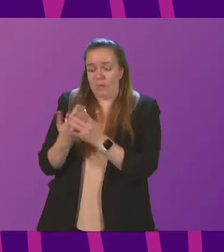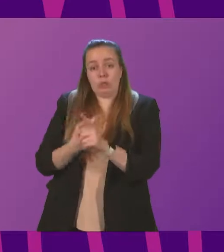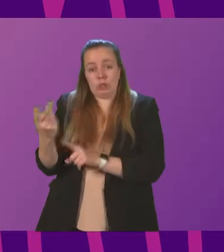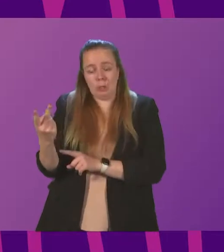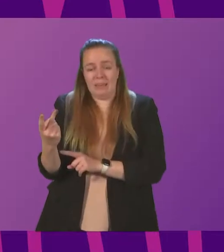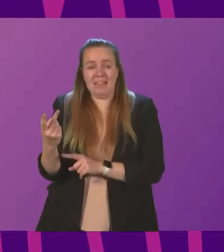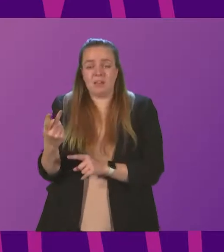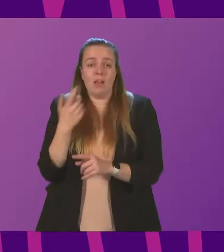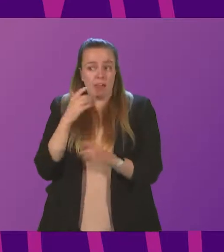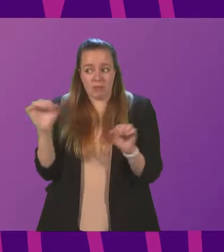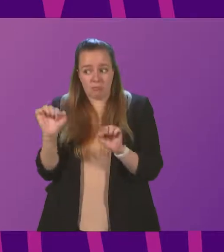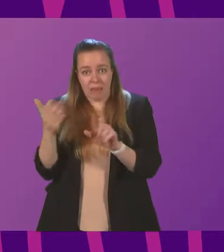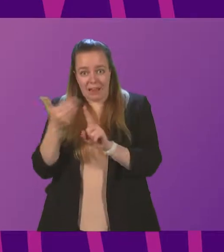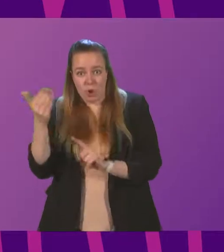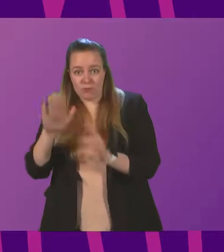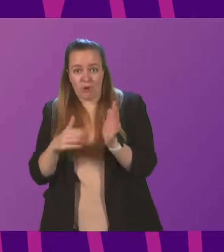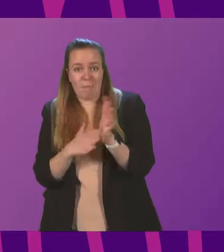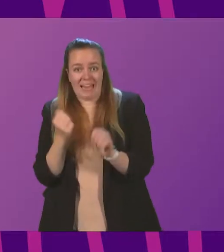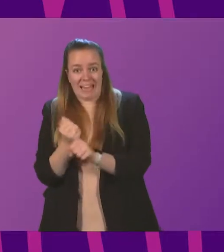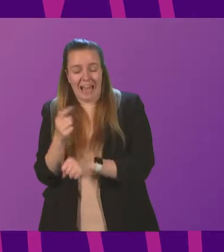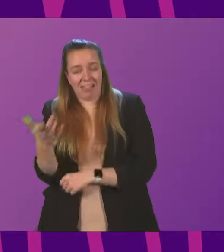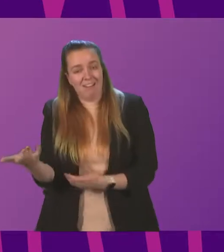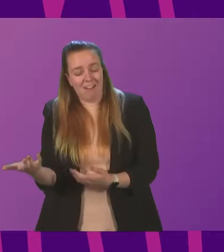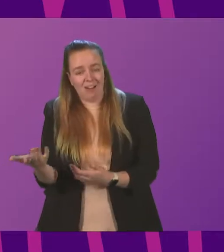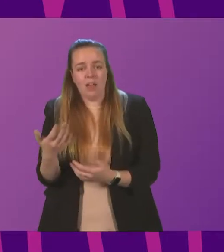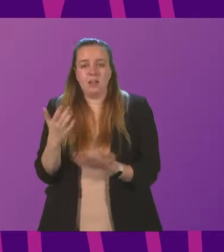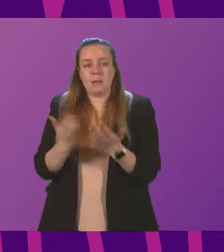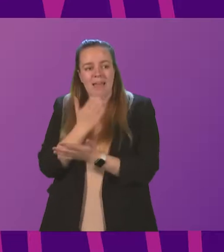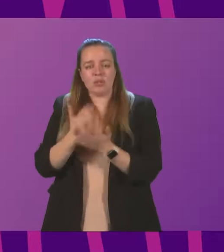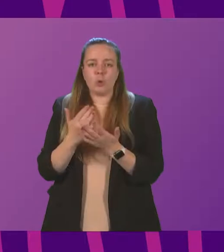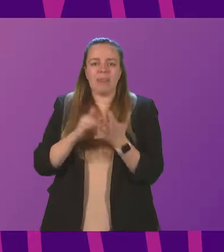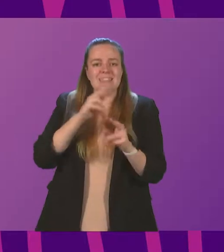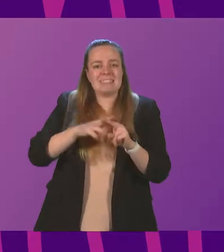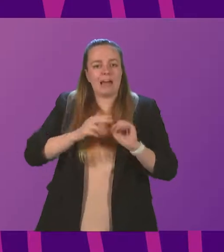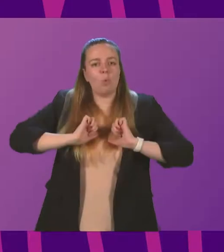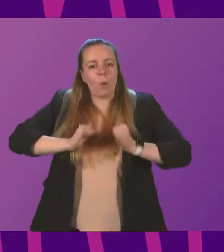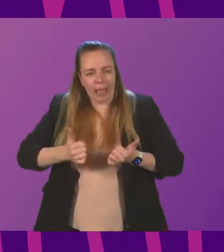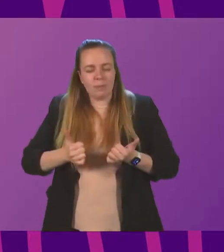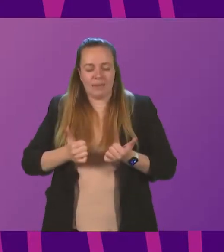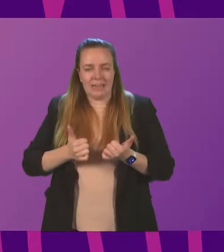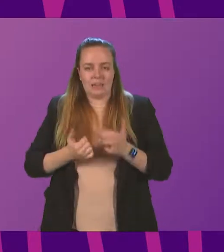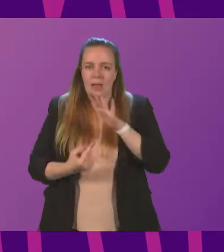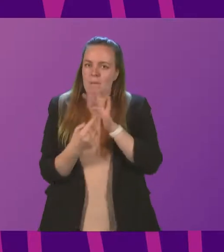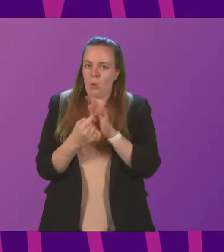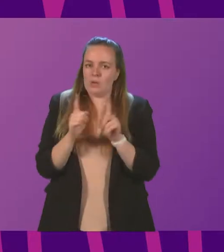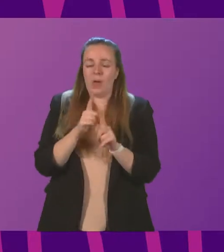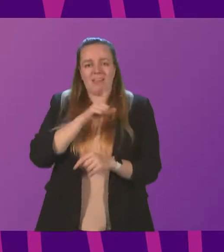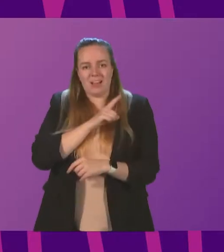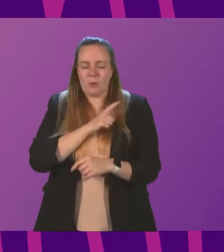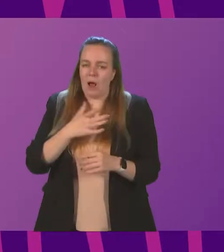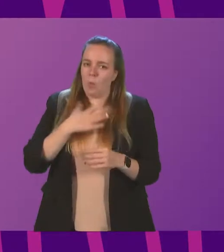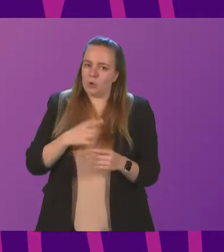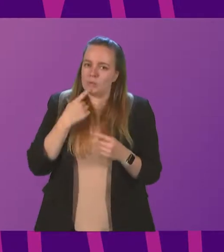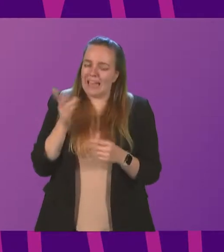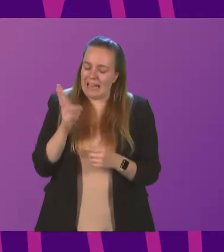weeks, which haven't been acknowledged by Miss Gallacher. And, of course, to ensure that staff well-being is taken care of. And that's why I want to once again reiterate